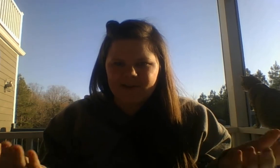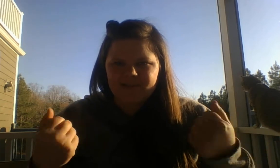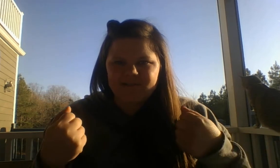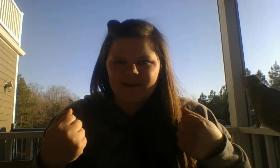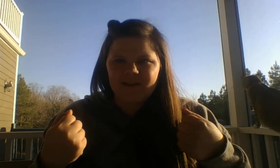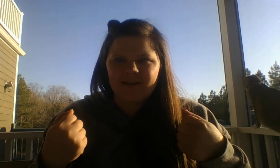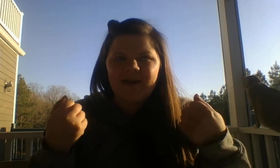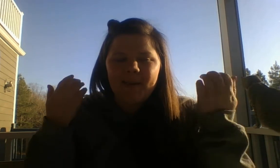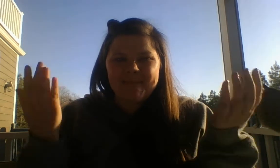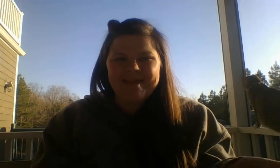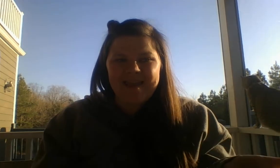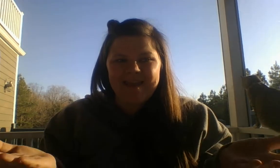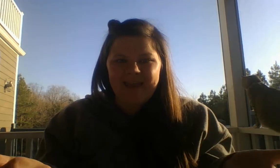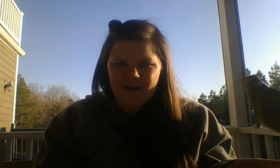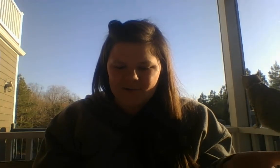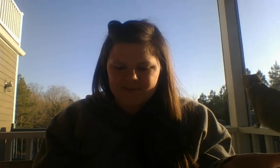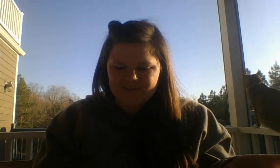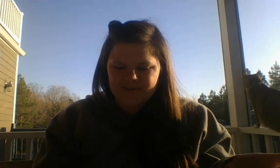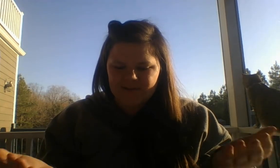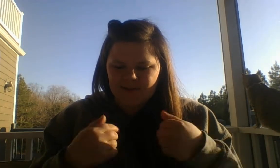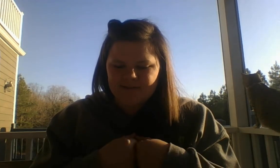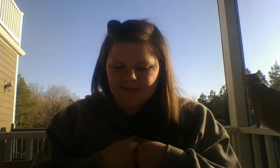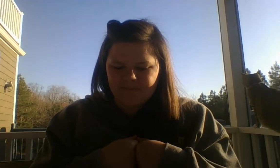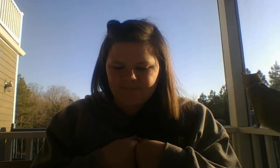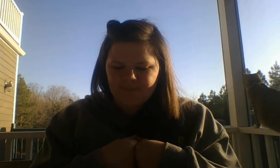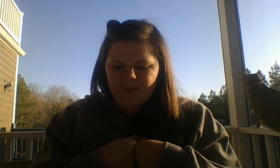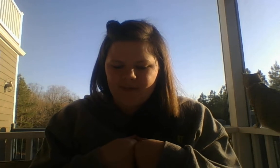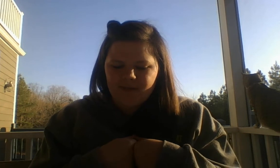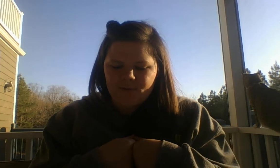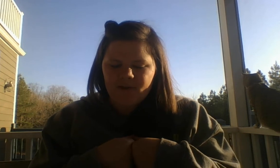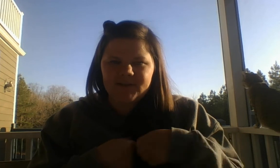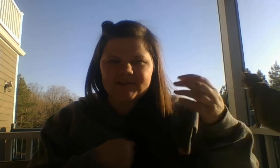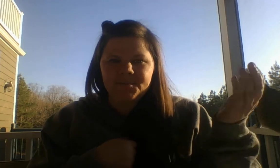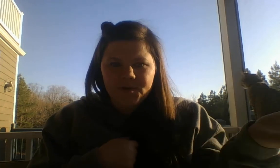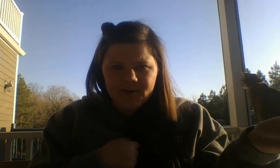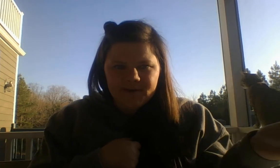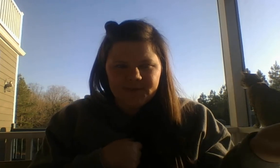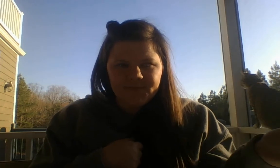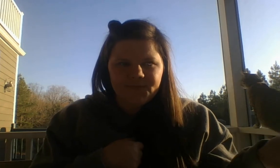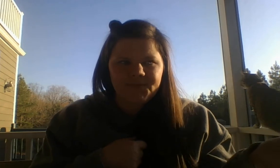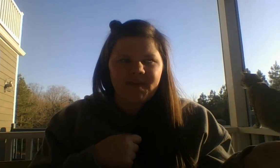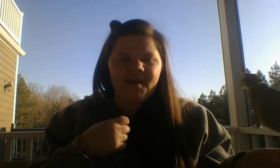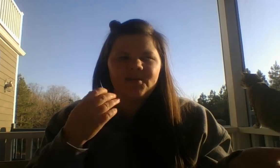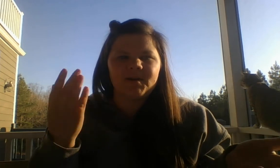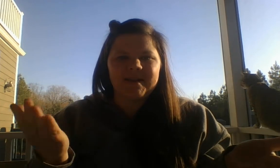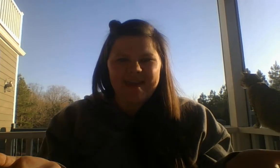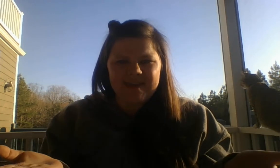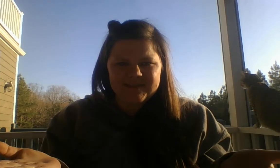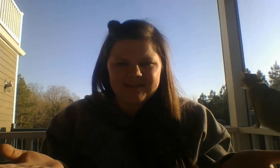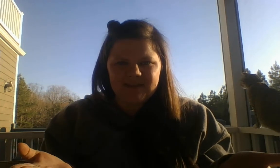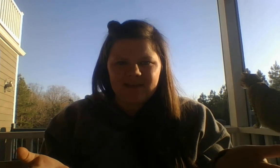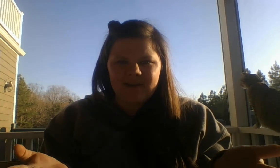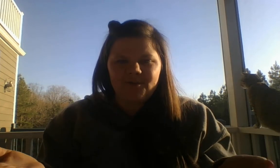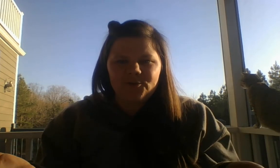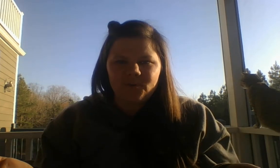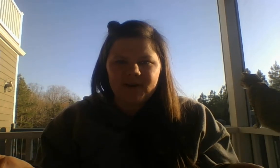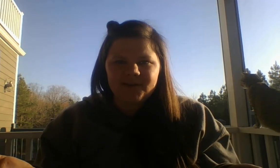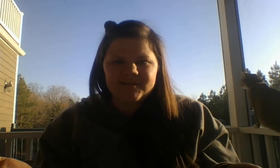is play house. Awesome. The word is book. Add the word case. The new word is